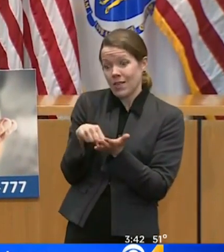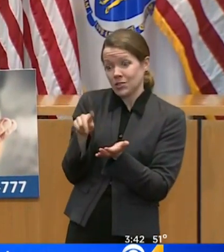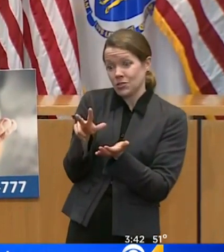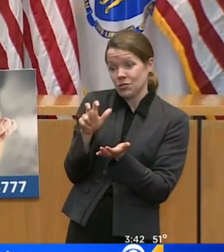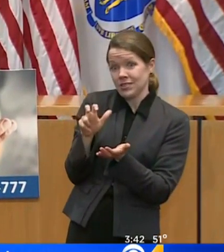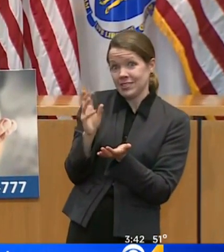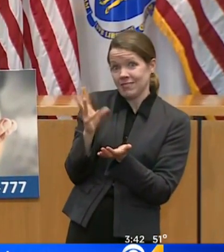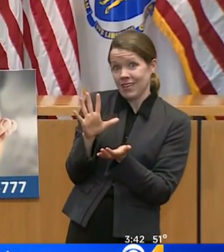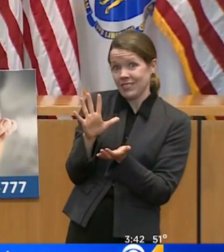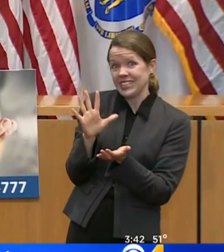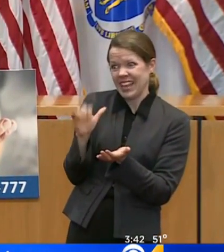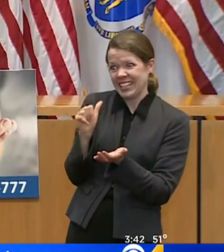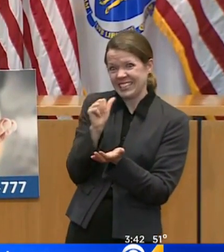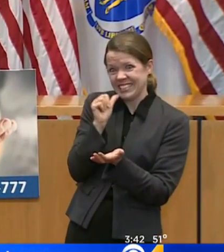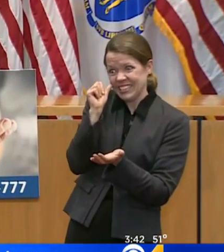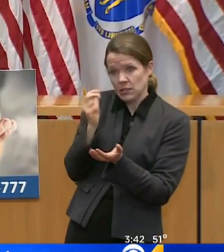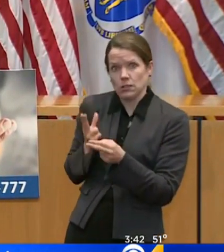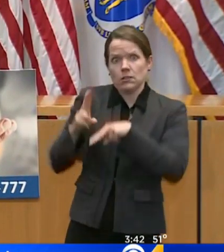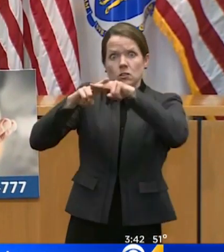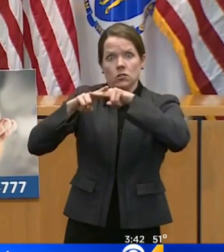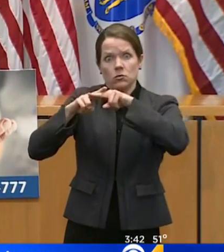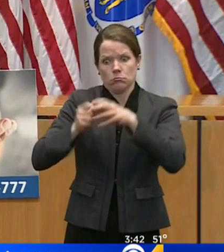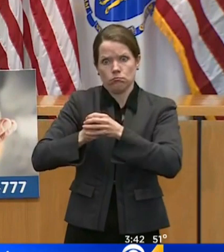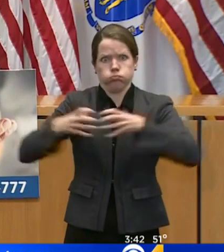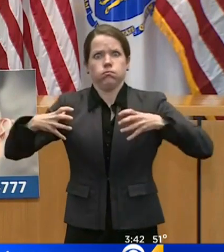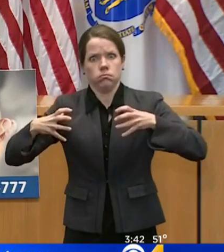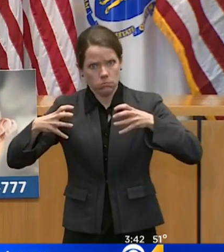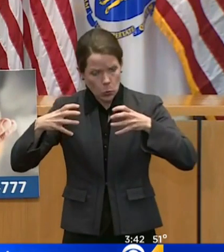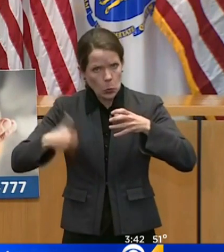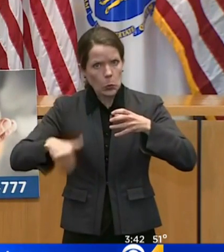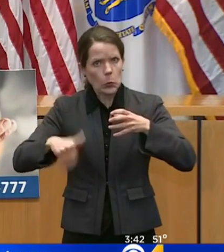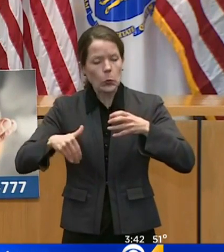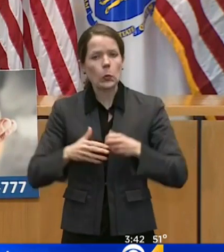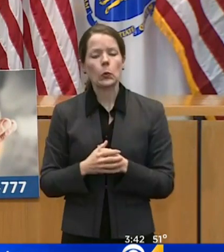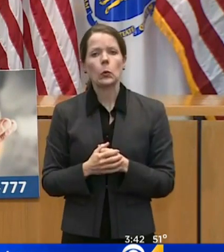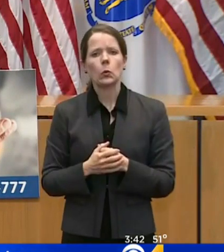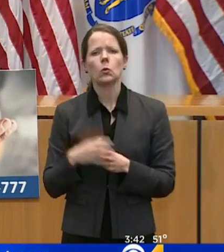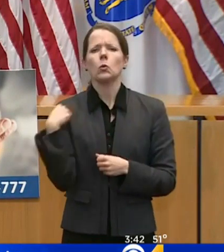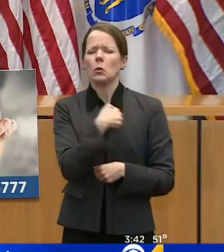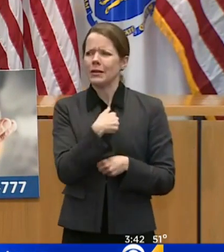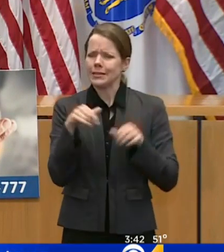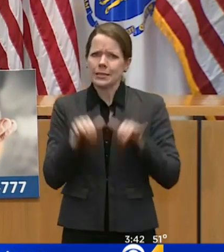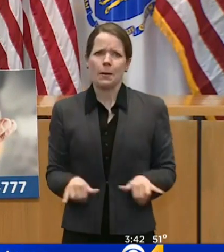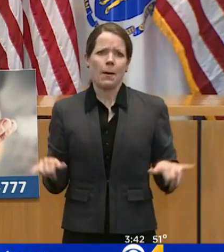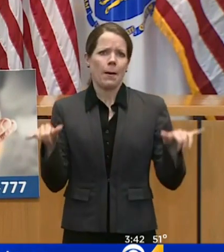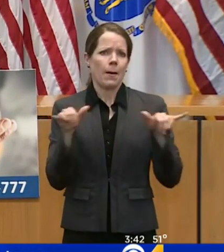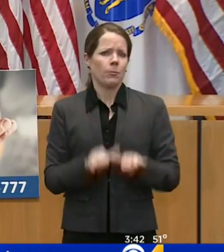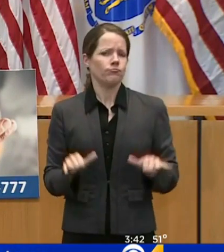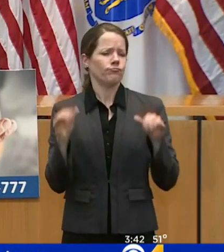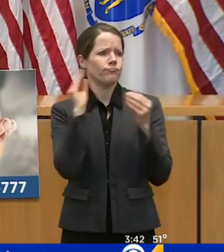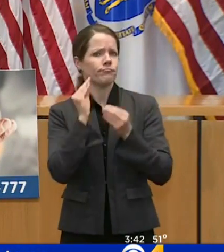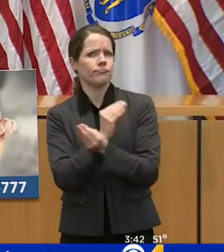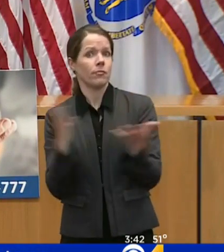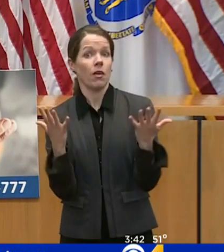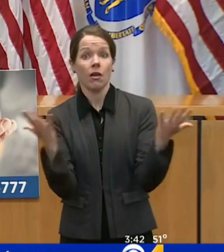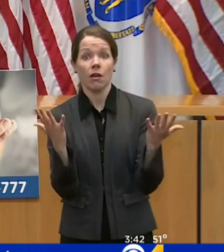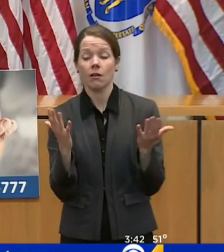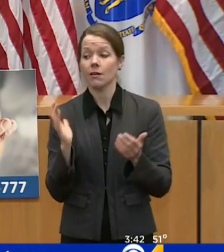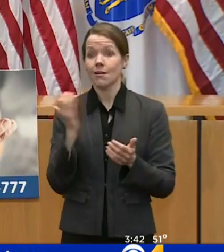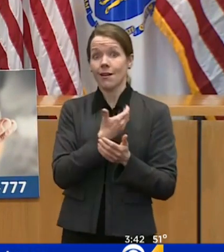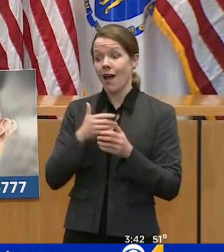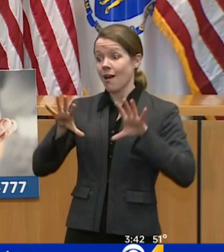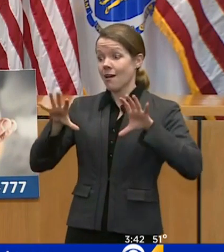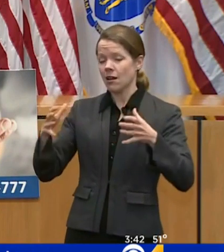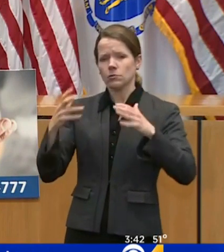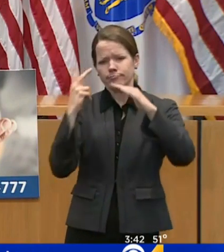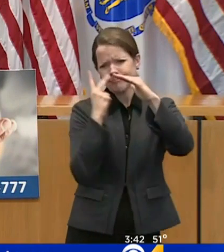being reported yesterday. As we've said before, through extensive modeling with our command center's medical advisory